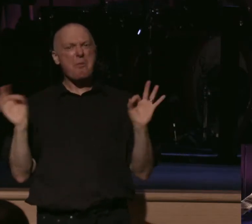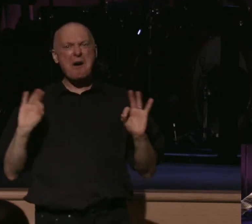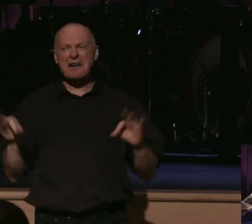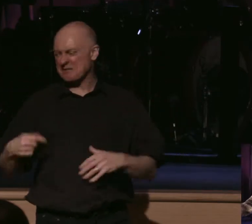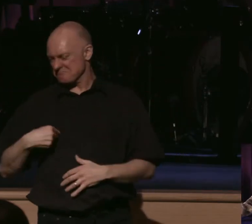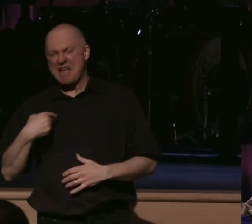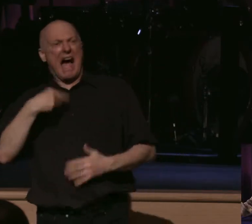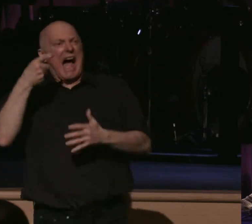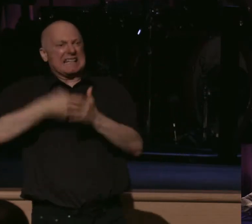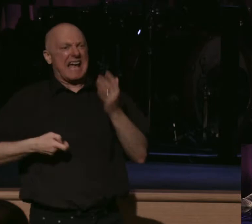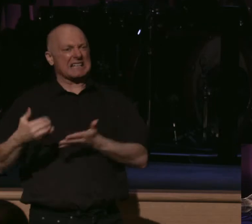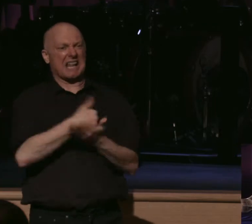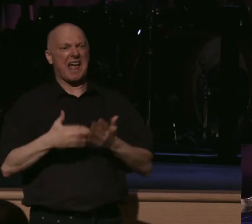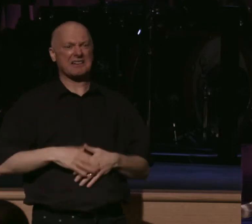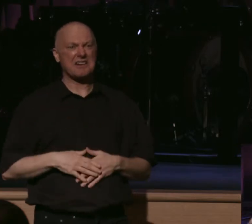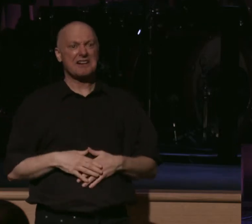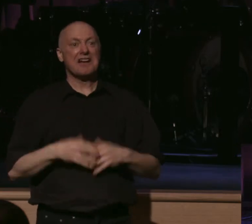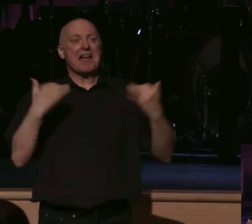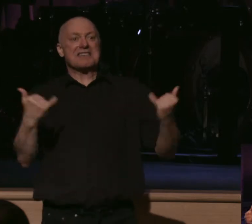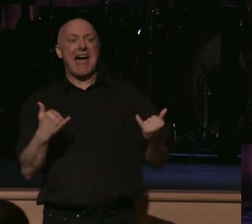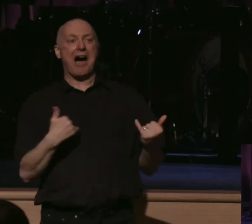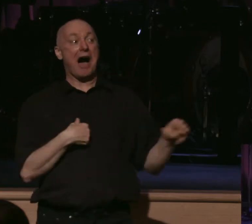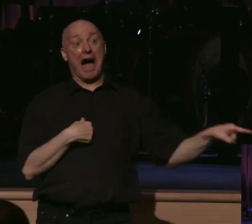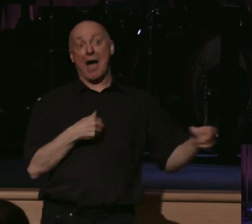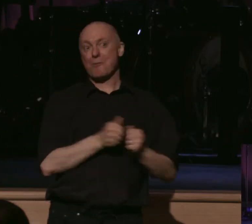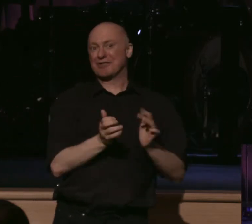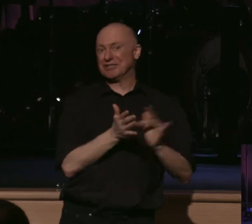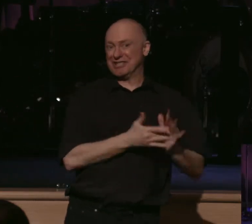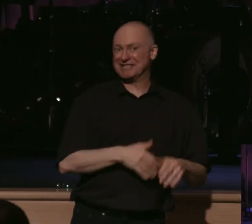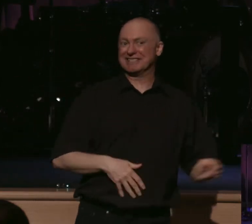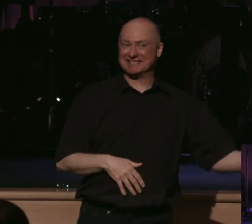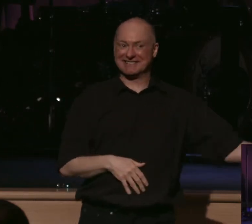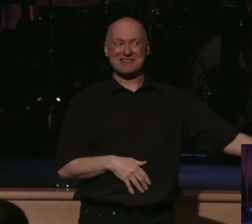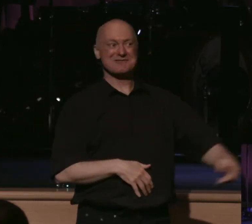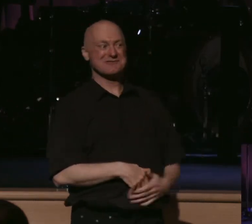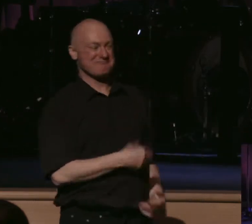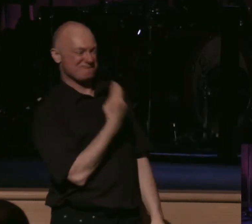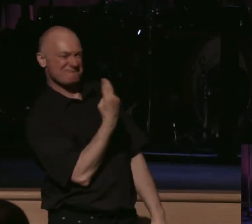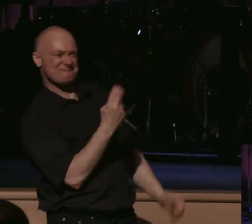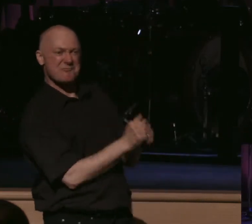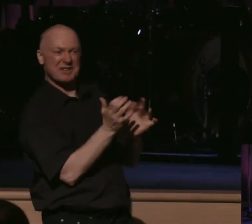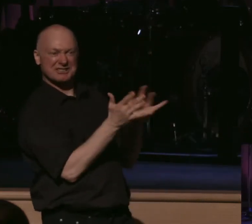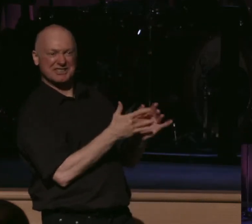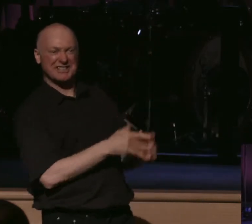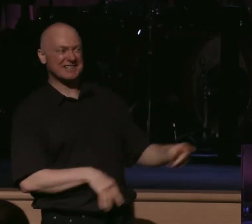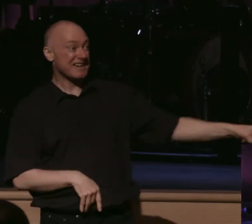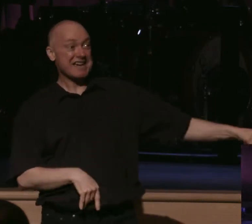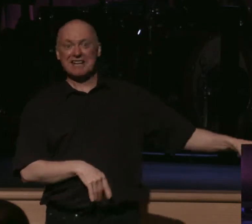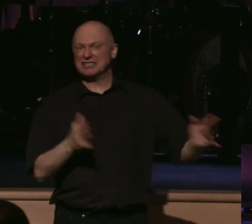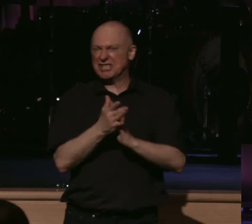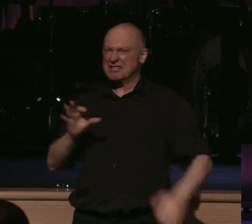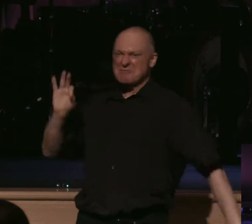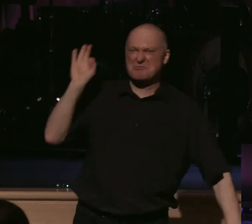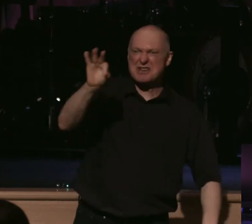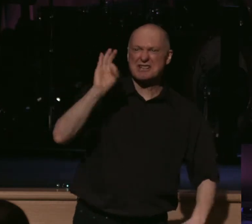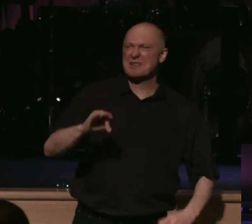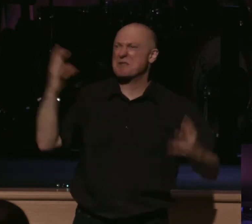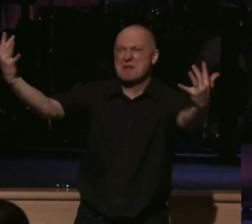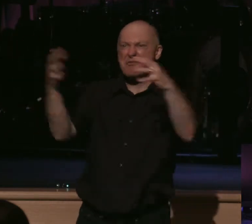I was despised. But now I'm in the inner circle of Jesus, and here we are. And look at the rabbi rock the house. Look at him go,